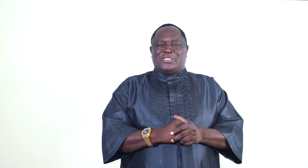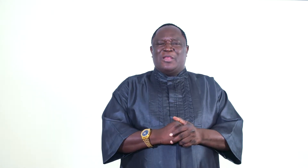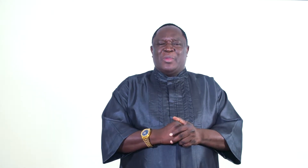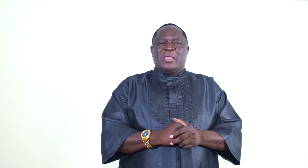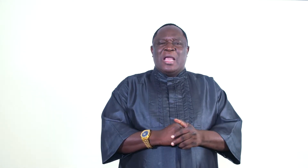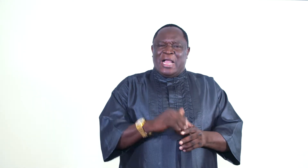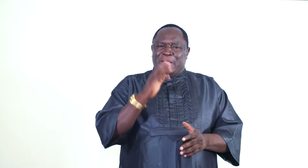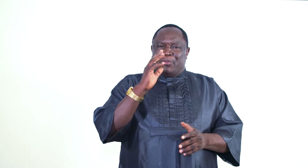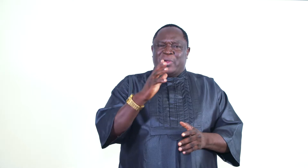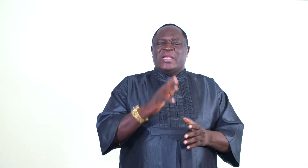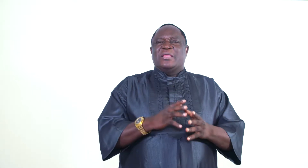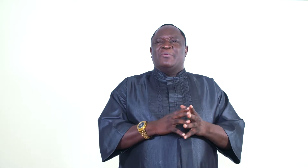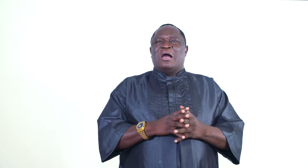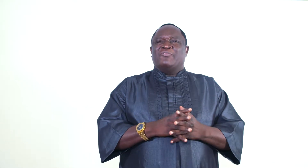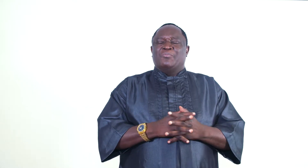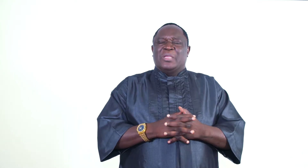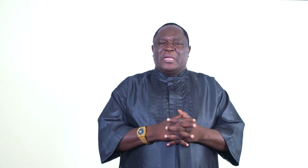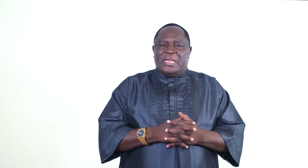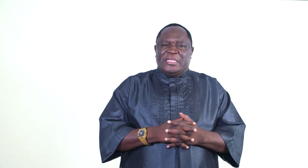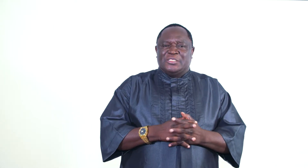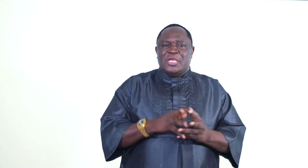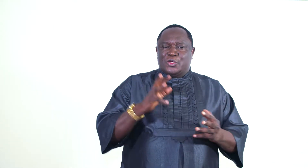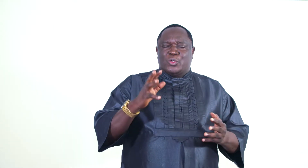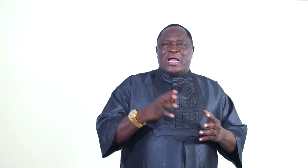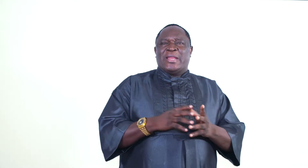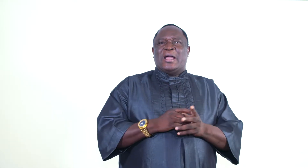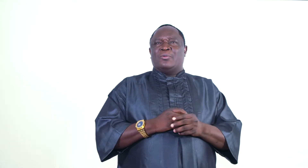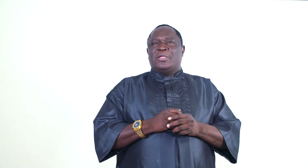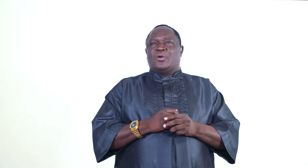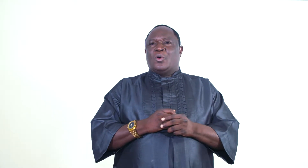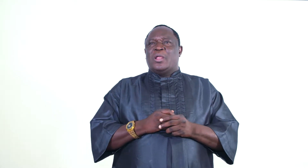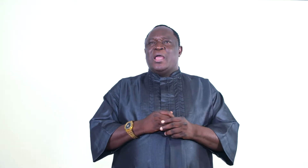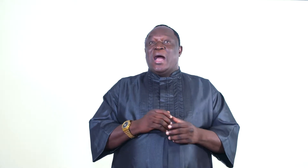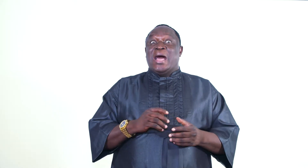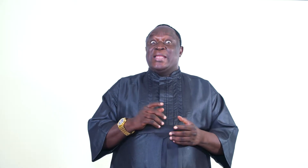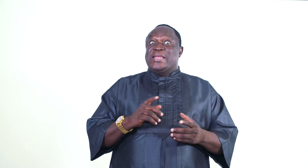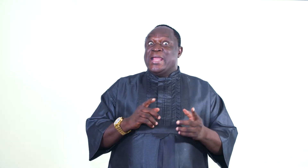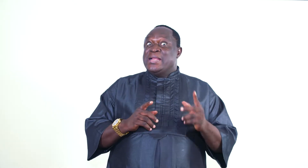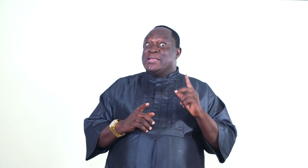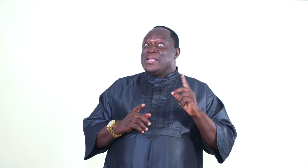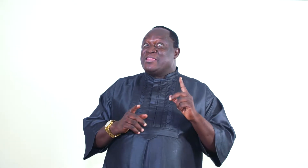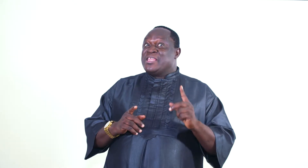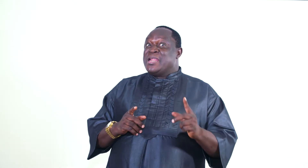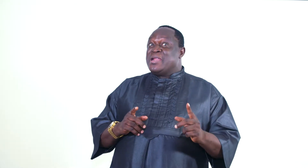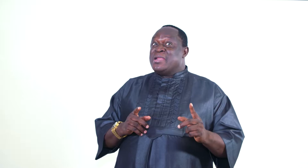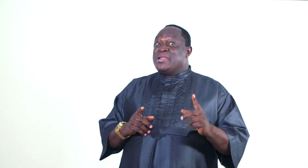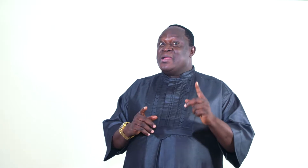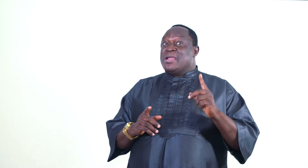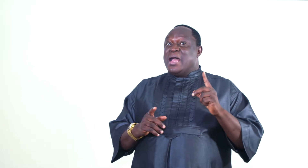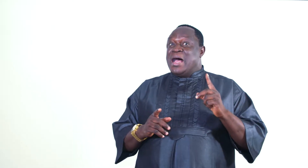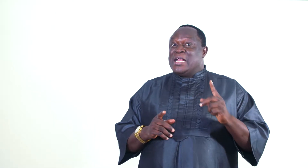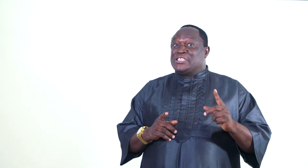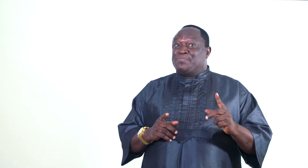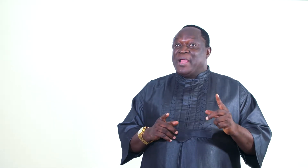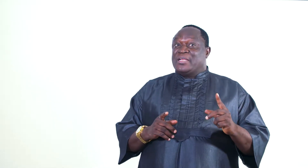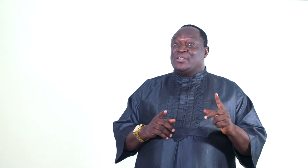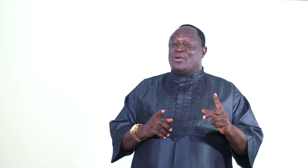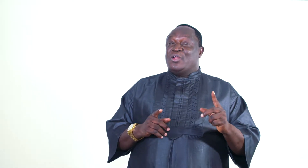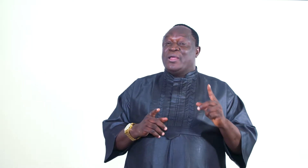send me. I am ready, having been cleansed, to carry out the call. And then the third aspect, the